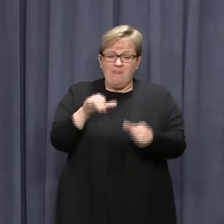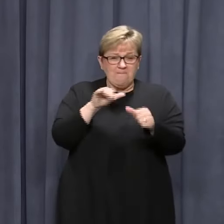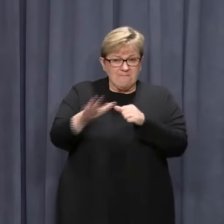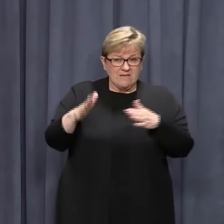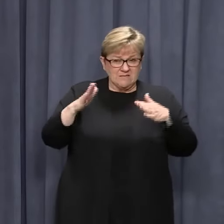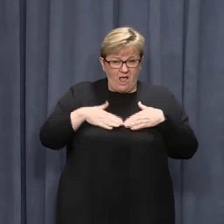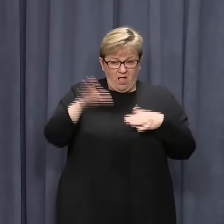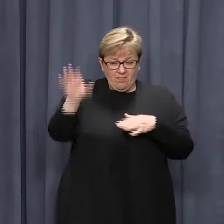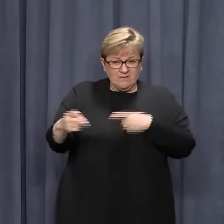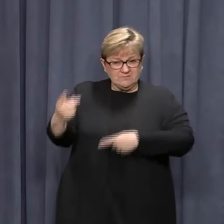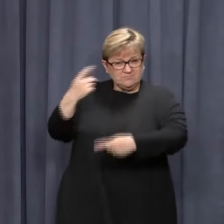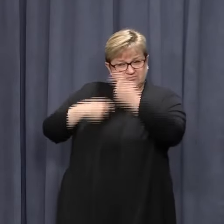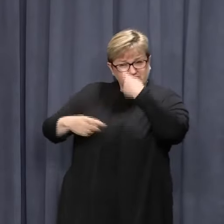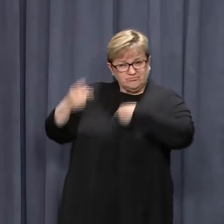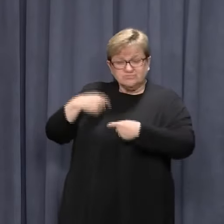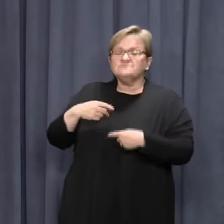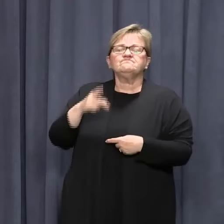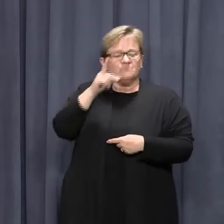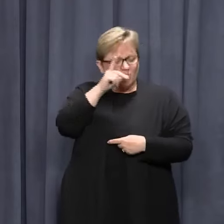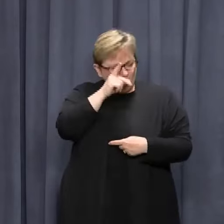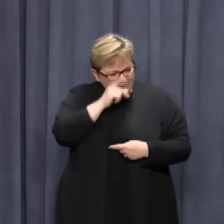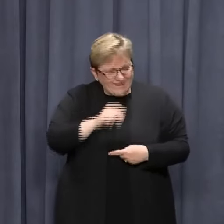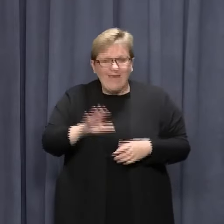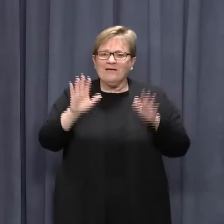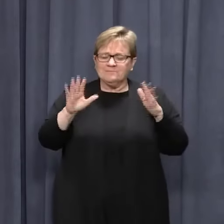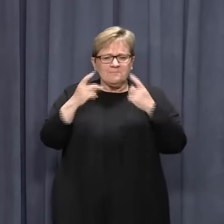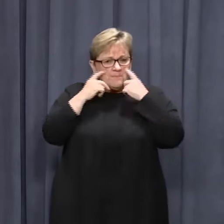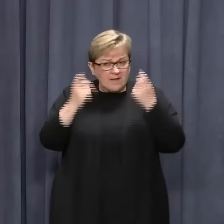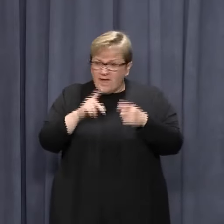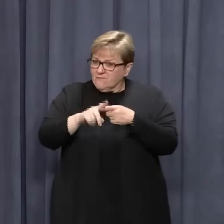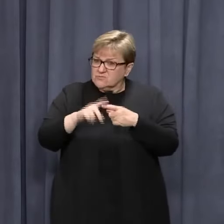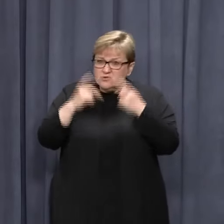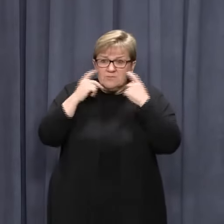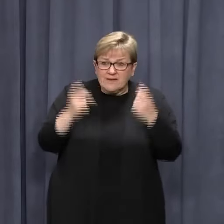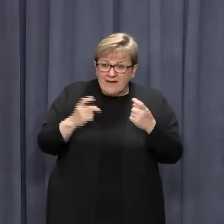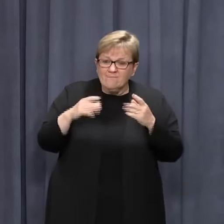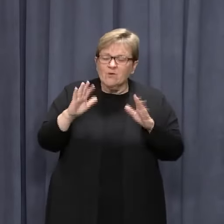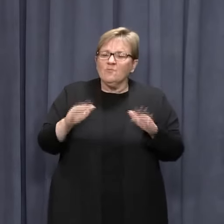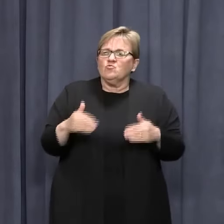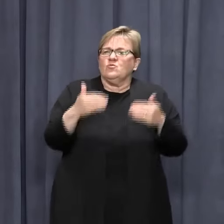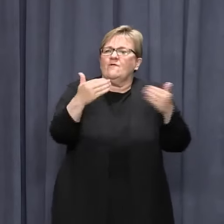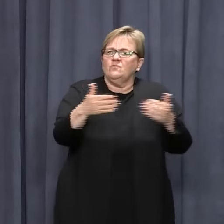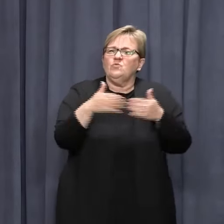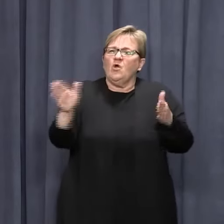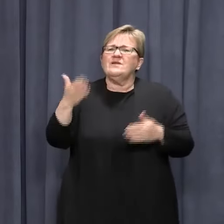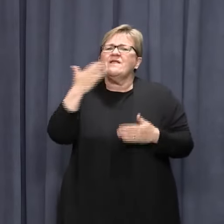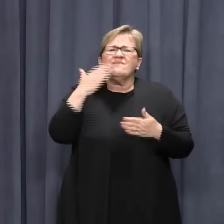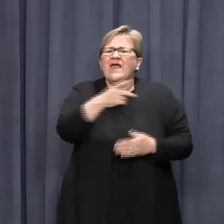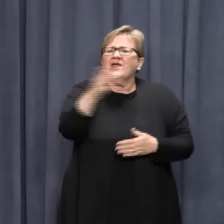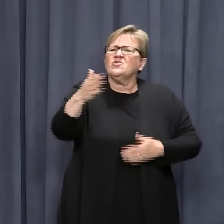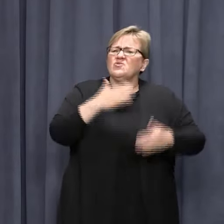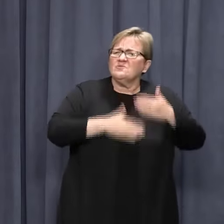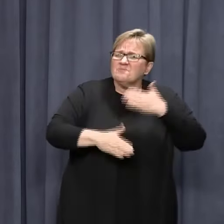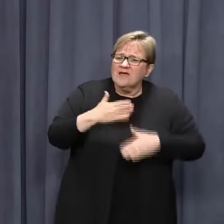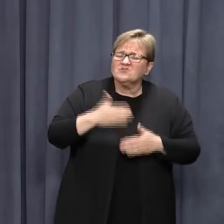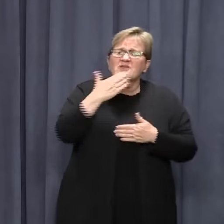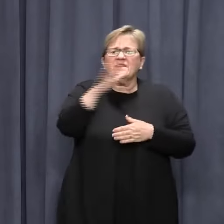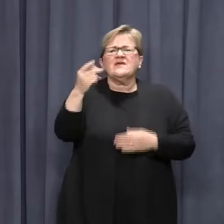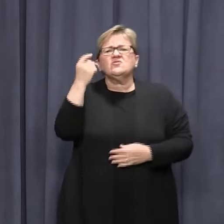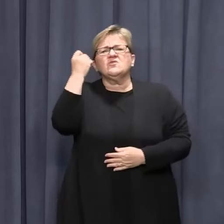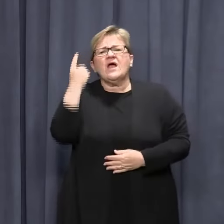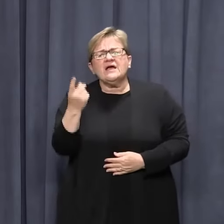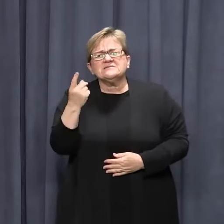best health advice, we can now take this next cautious and safe step forward. Thank you for your patience and understanding